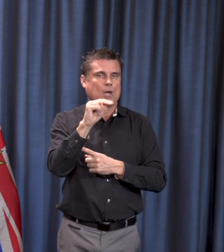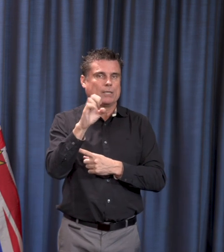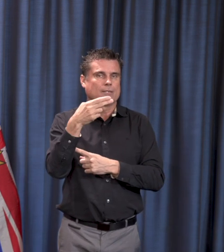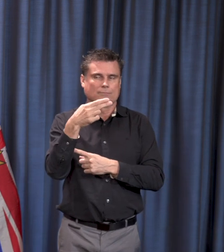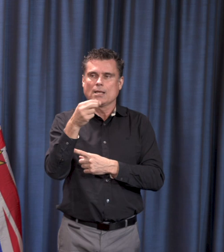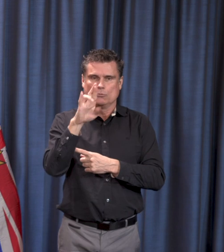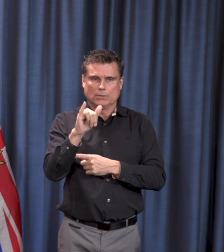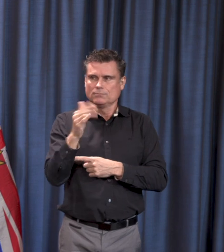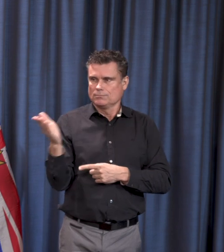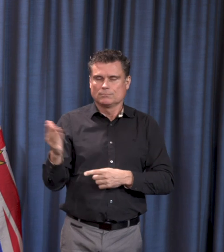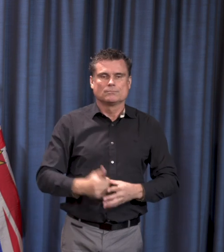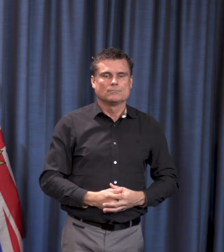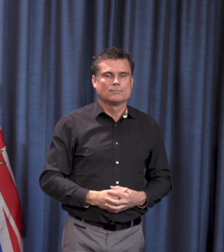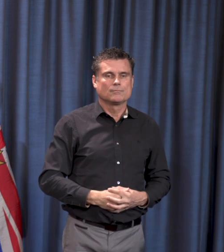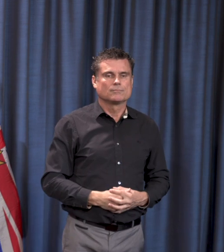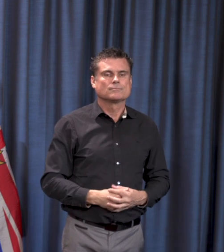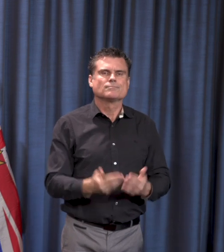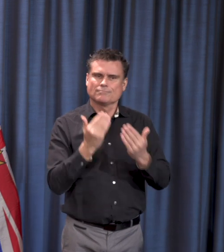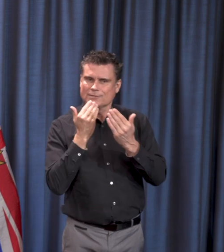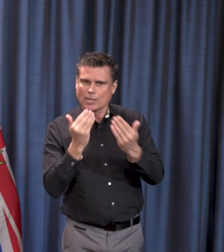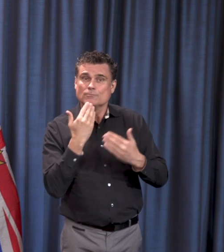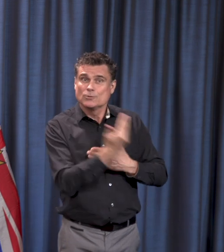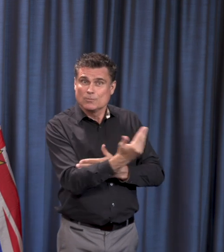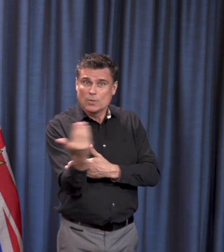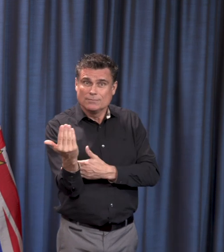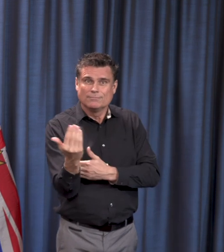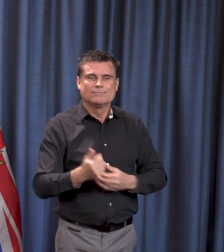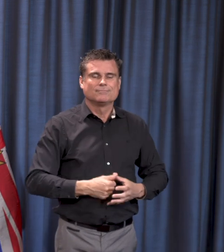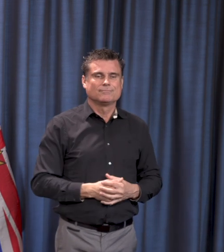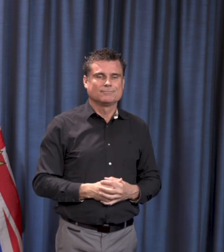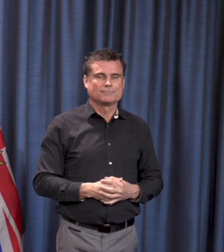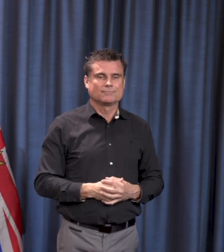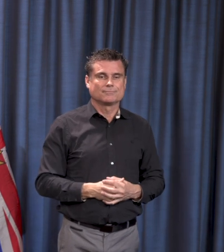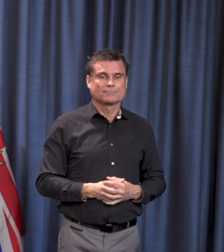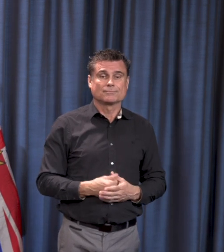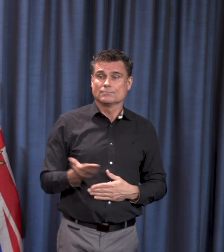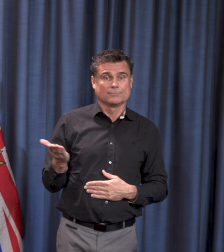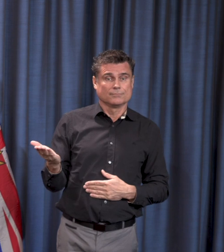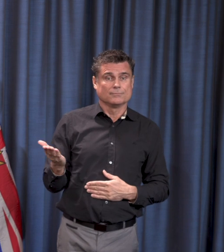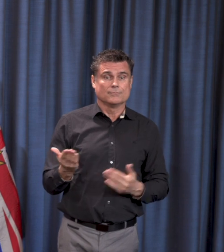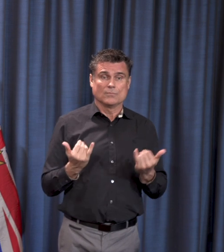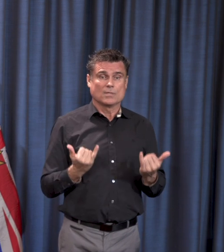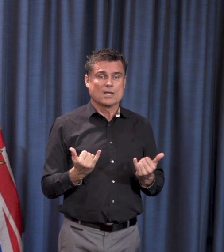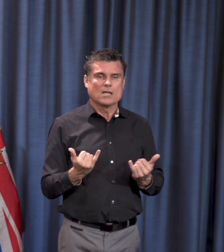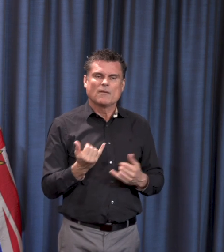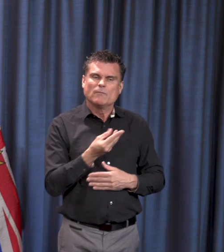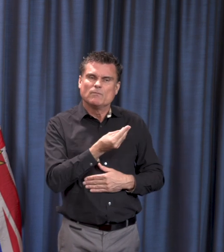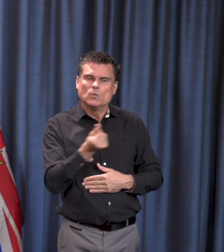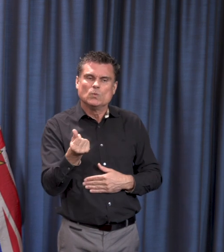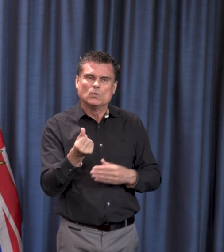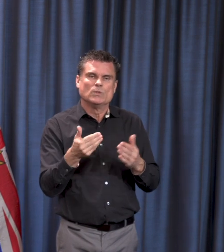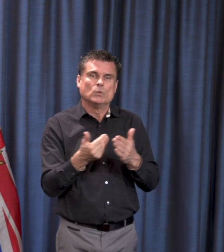Thank you and good morning. So for today, we have a number of new cases. We're reporting